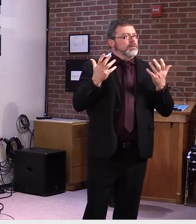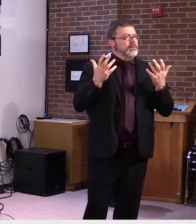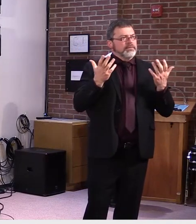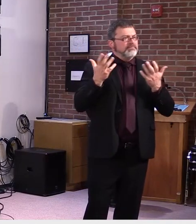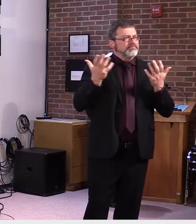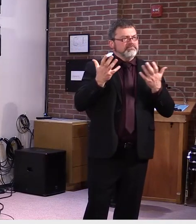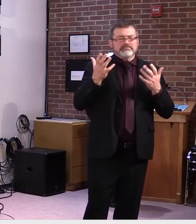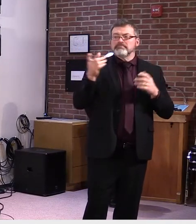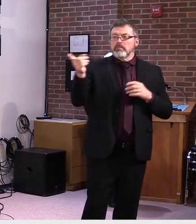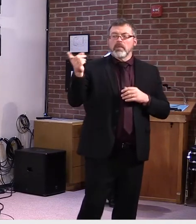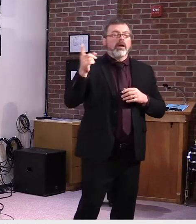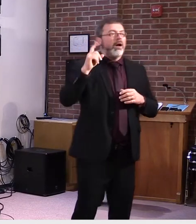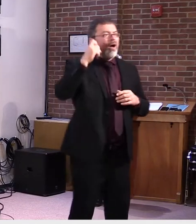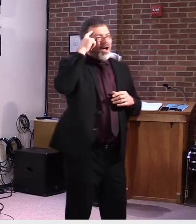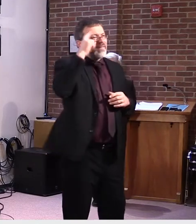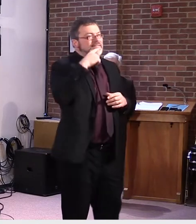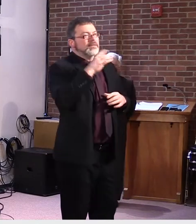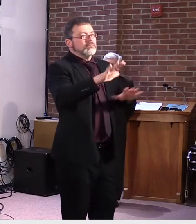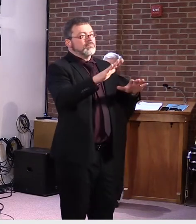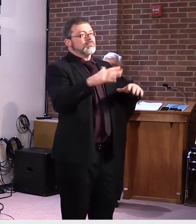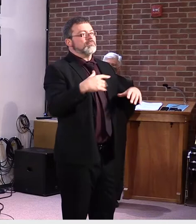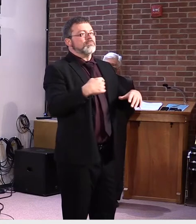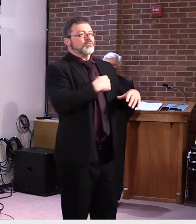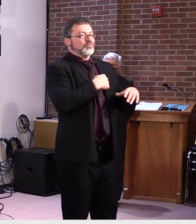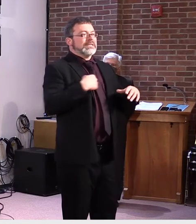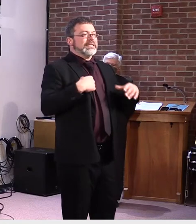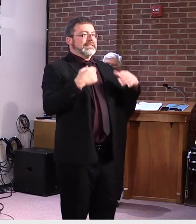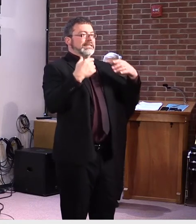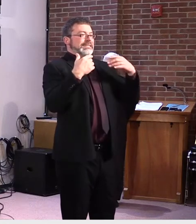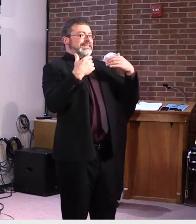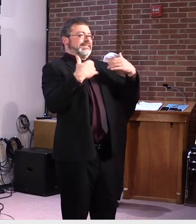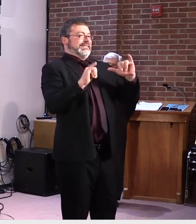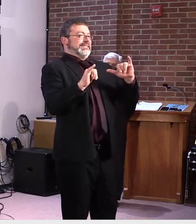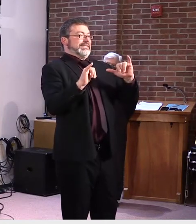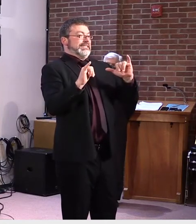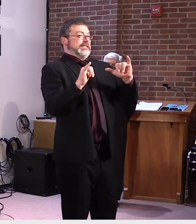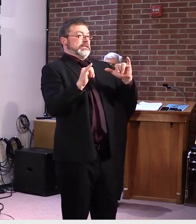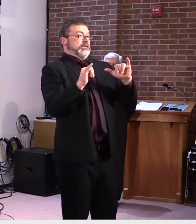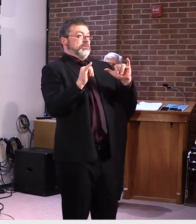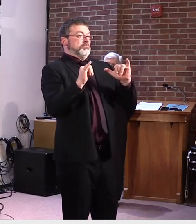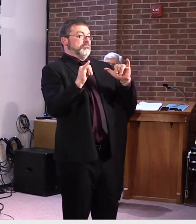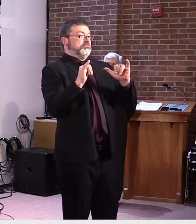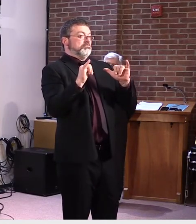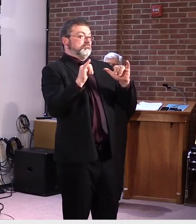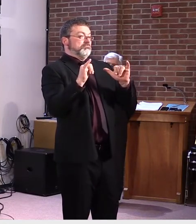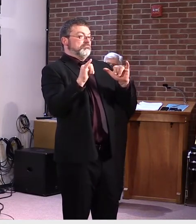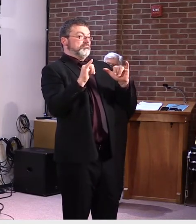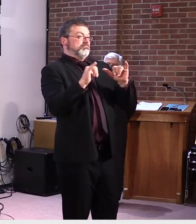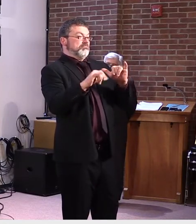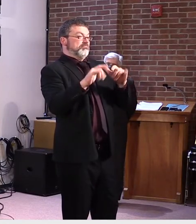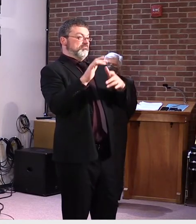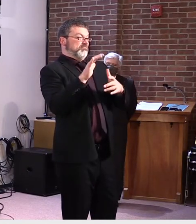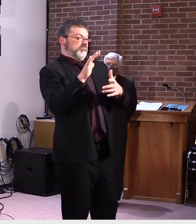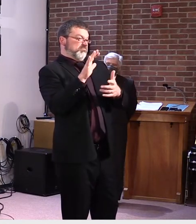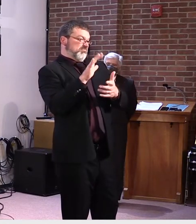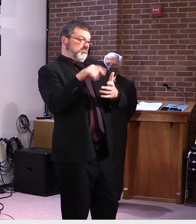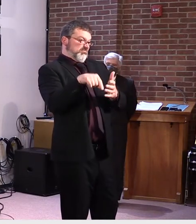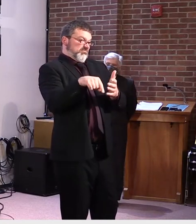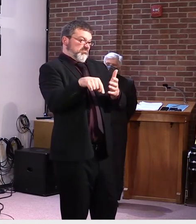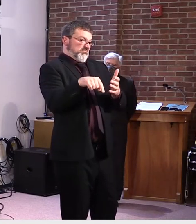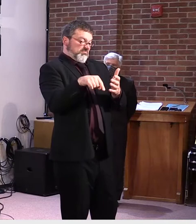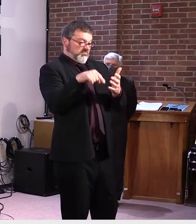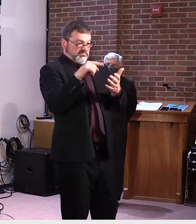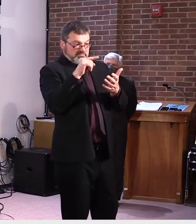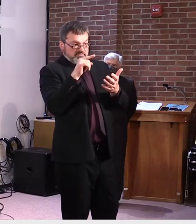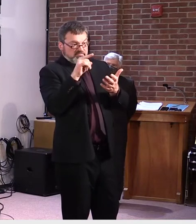uh, some of the FEMA dollars. Uh, that's as long as it will last, about, uh, about four weeks. So it's a limited amount of time. I think just